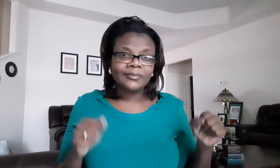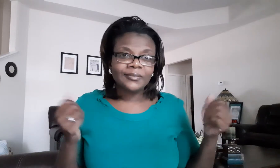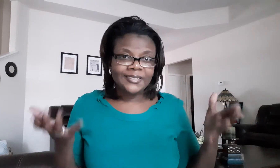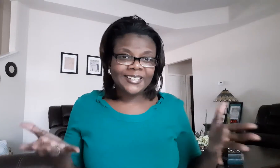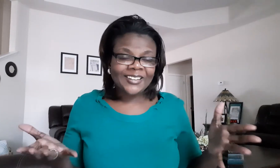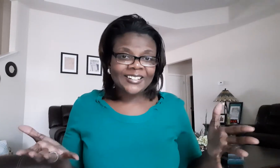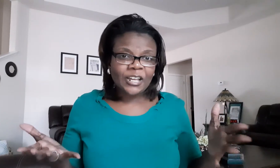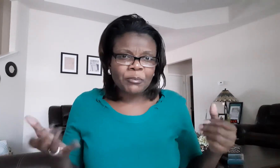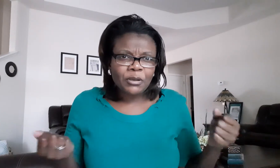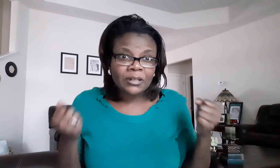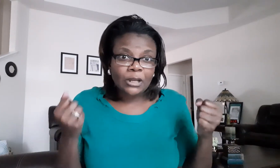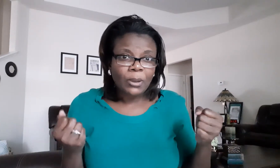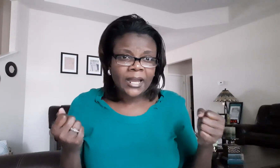you see how that like miracle wow